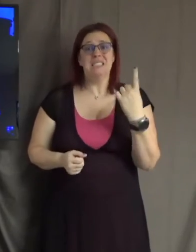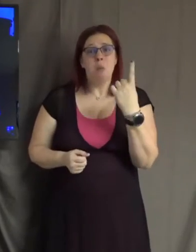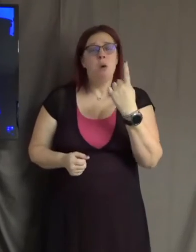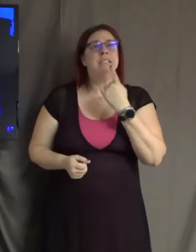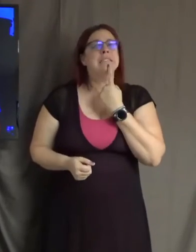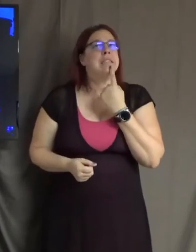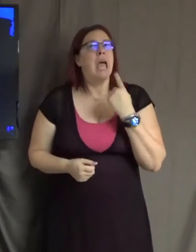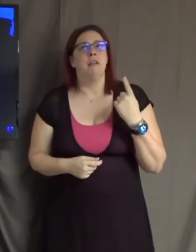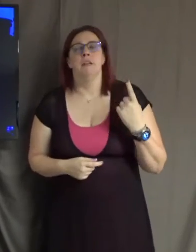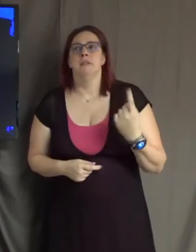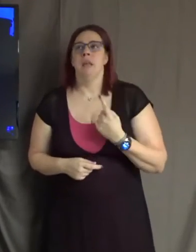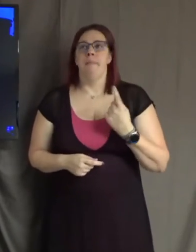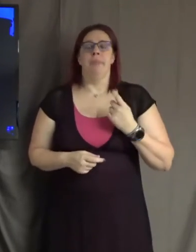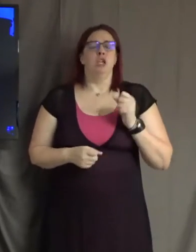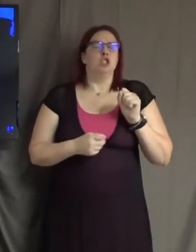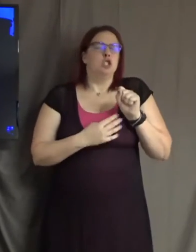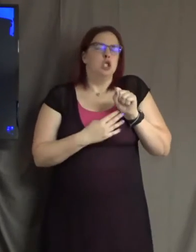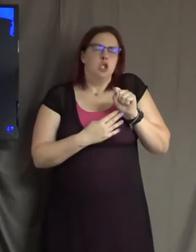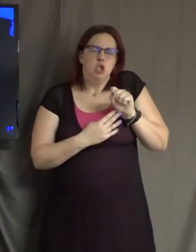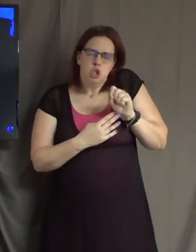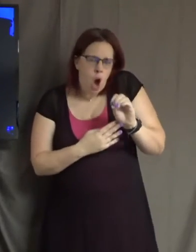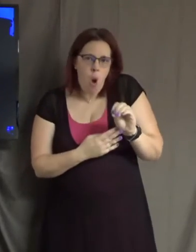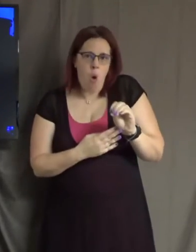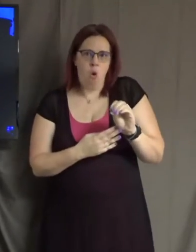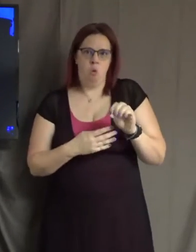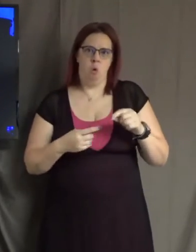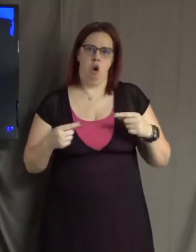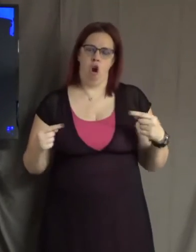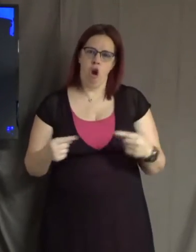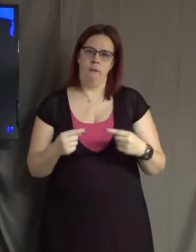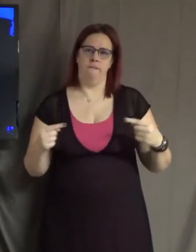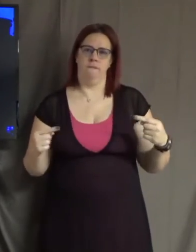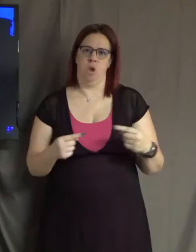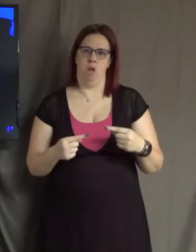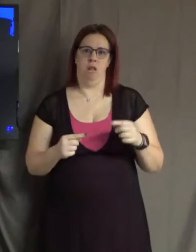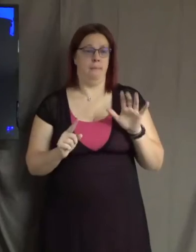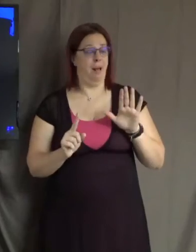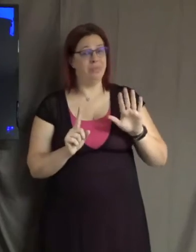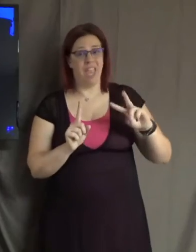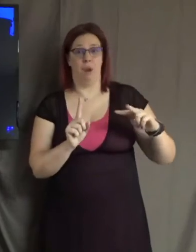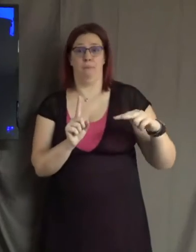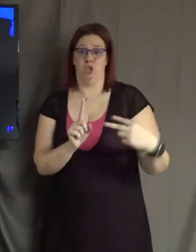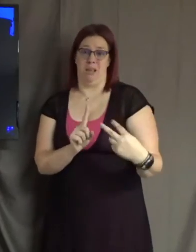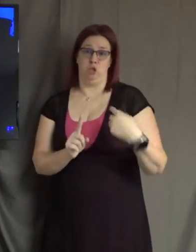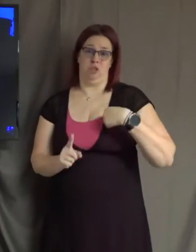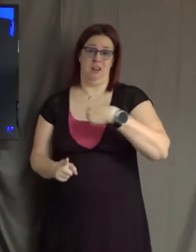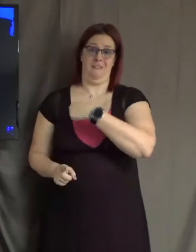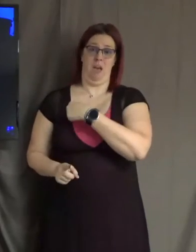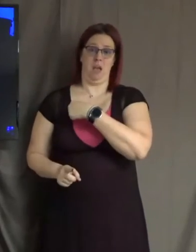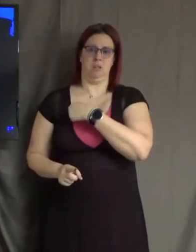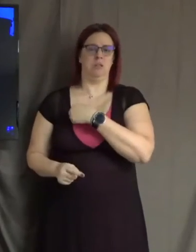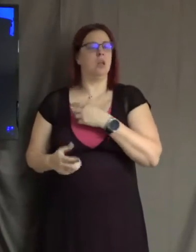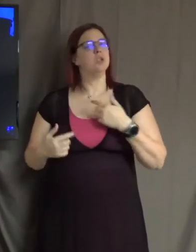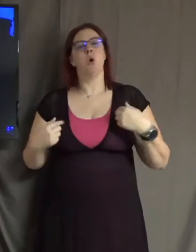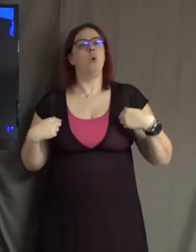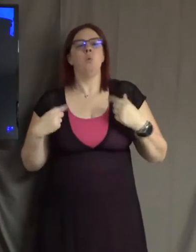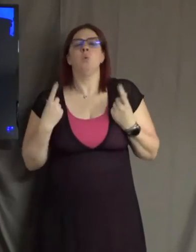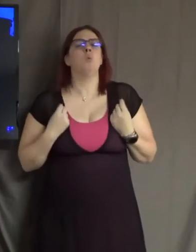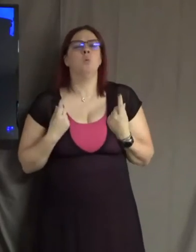hurtful to us about their perception of us. What are the action steps we can take to